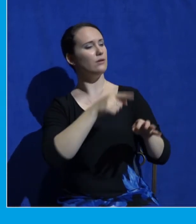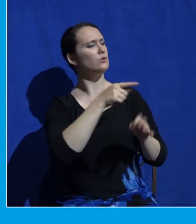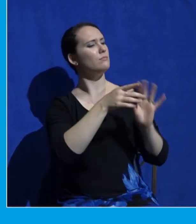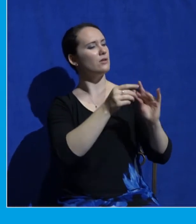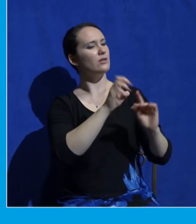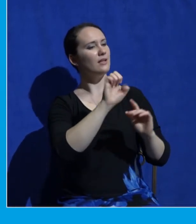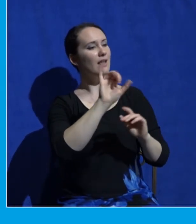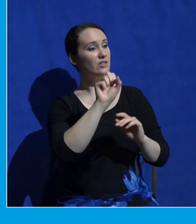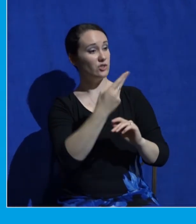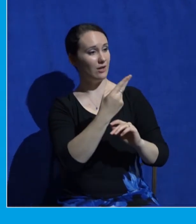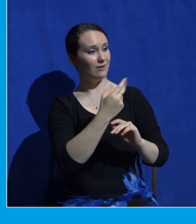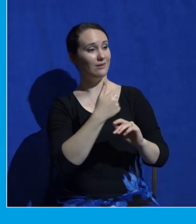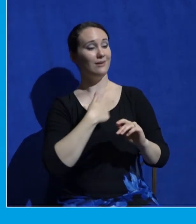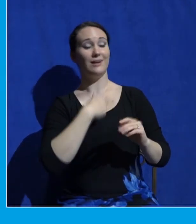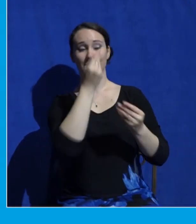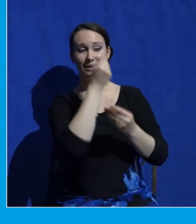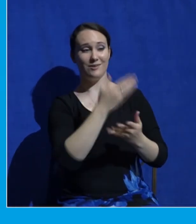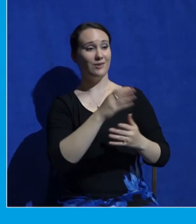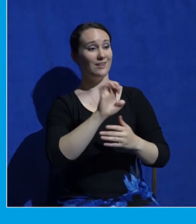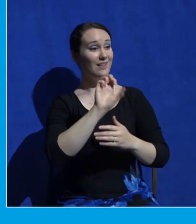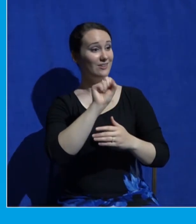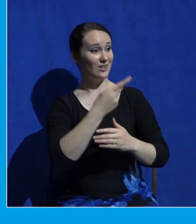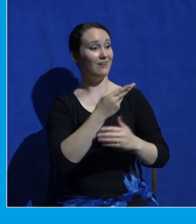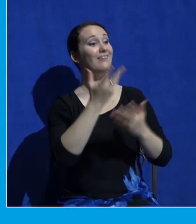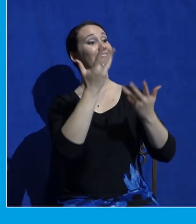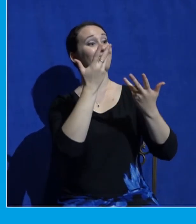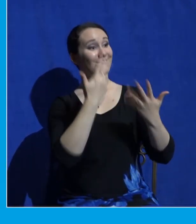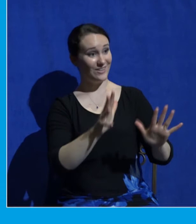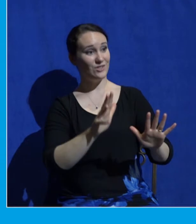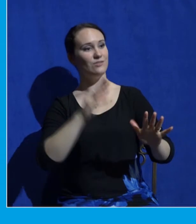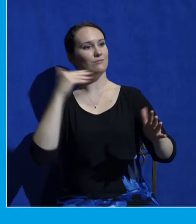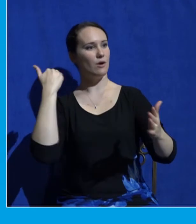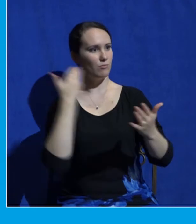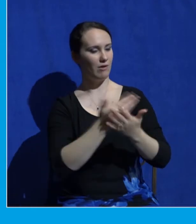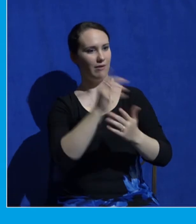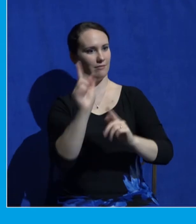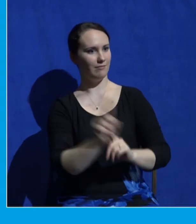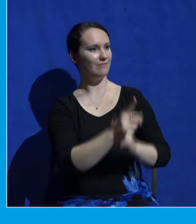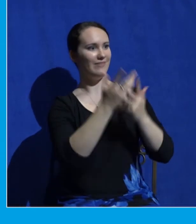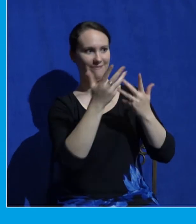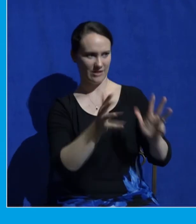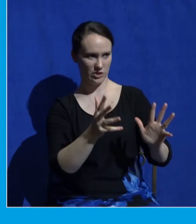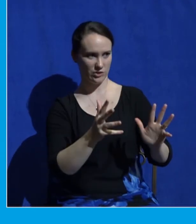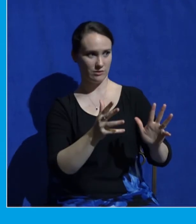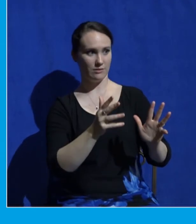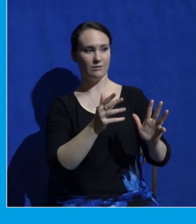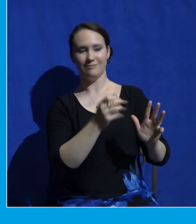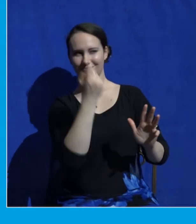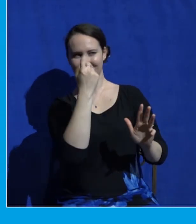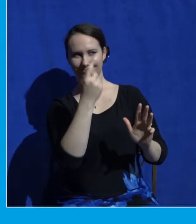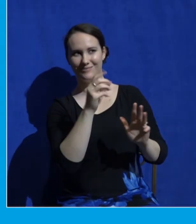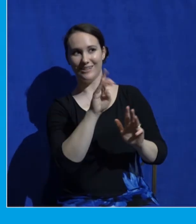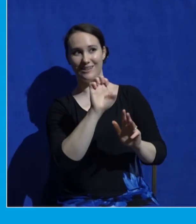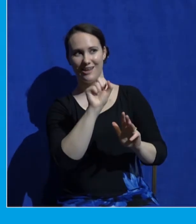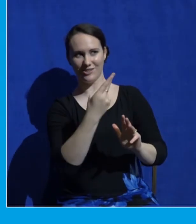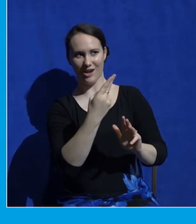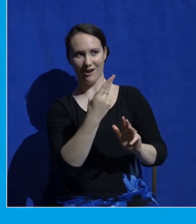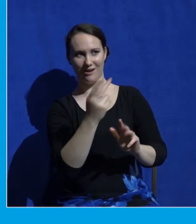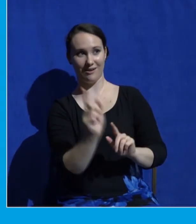just read in Mark chapter 9, so also the Son of Man will certainly suffer at their hands. Then the disciples understood that Jesus was speaking to